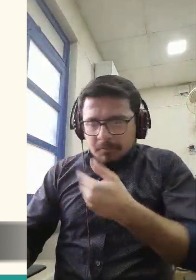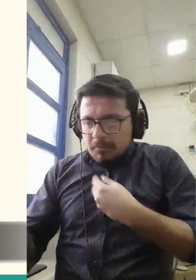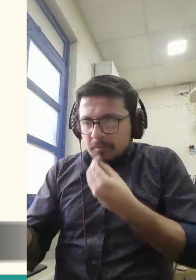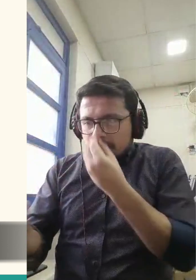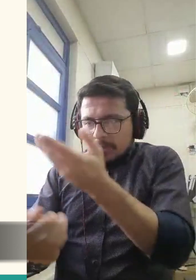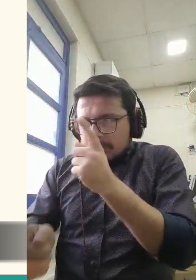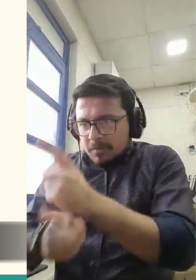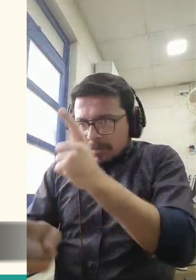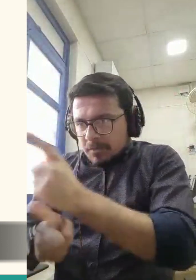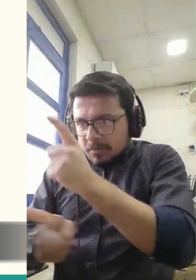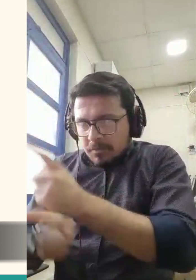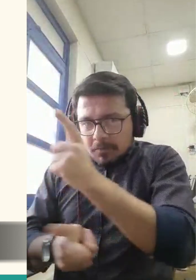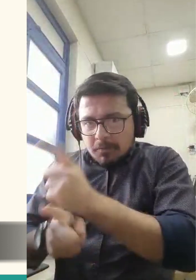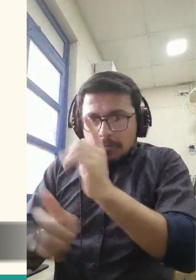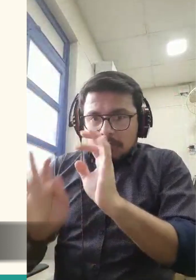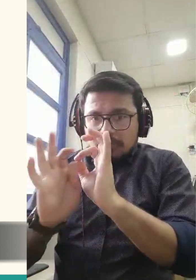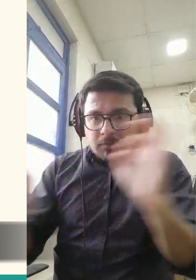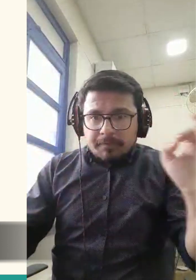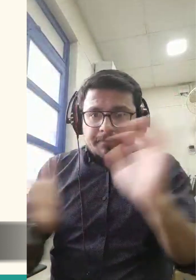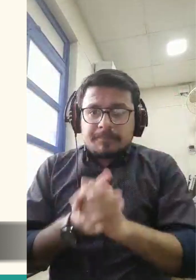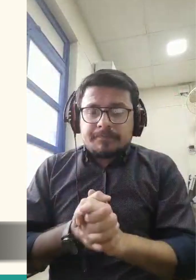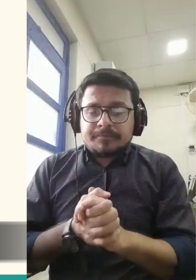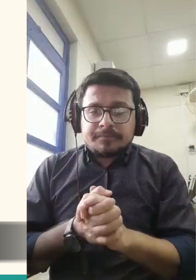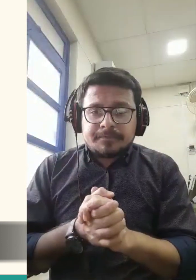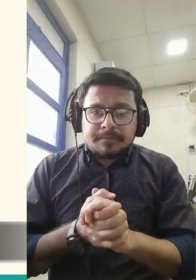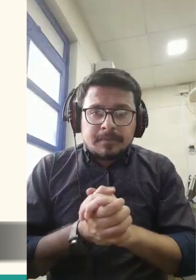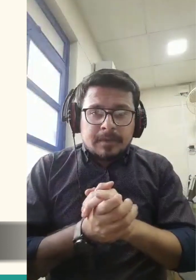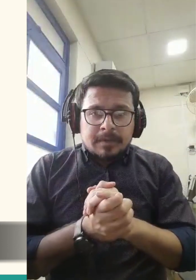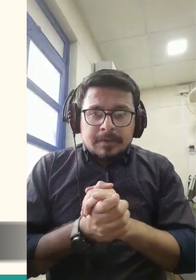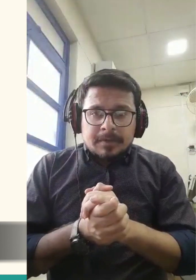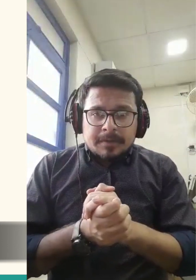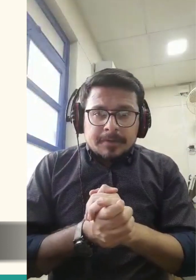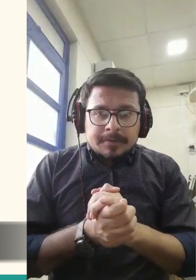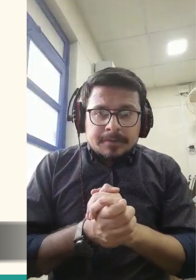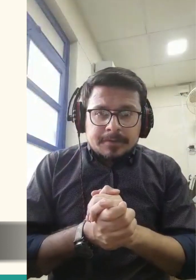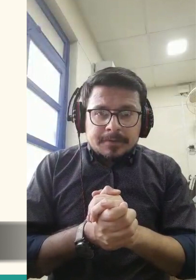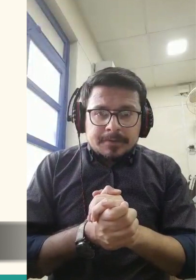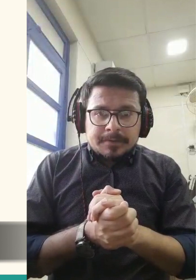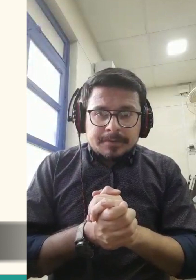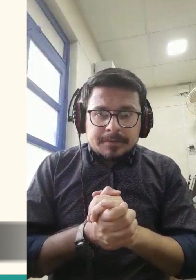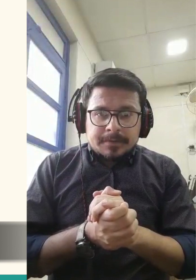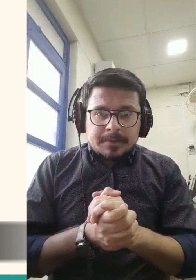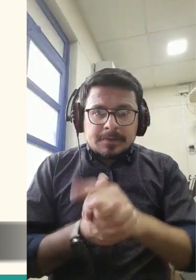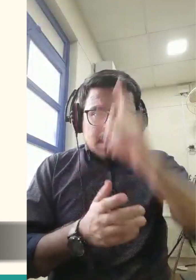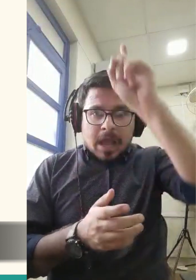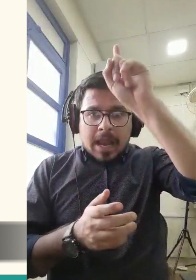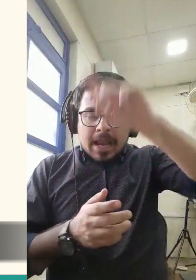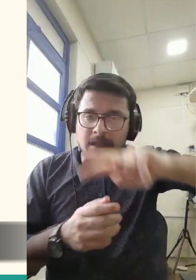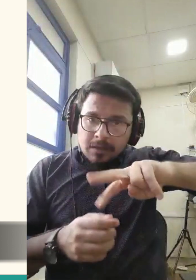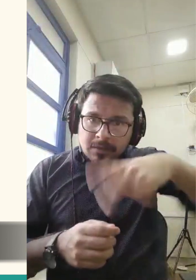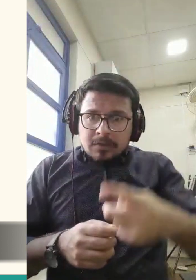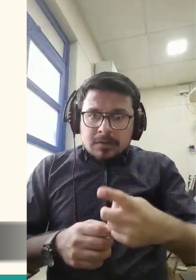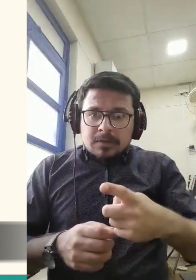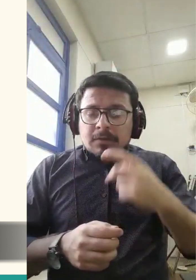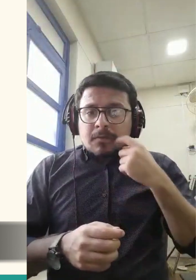Allah educated Adam and completely taught him everything he needed to know